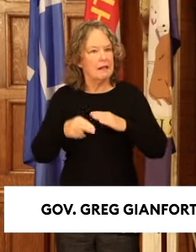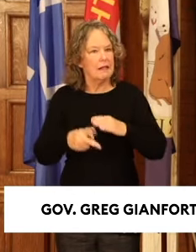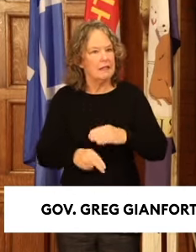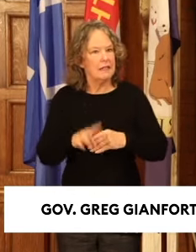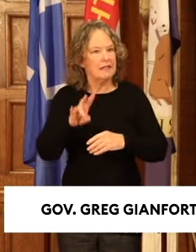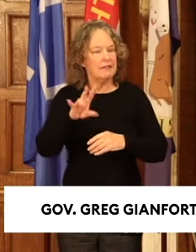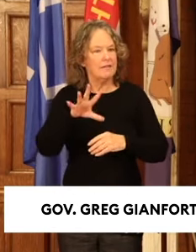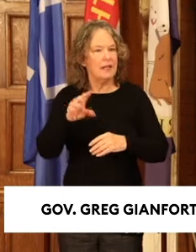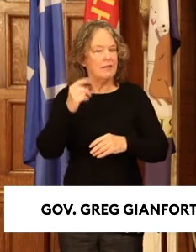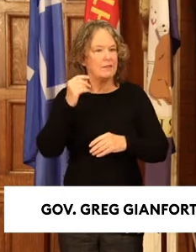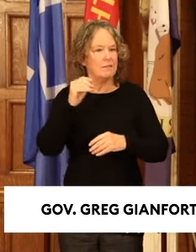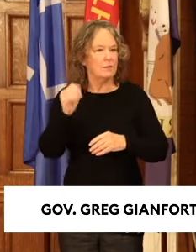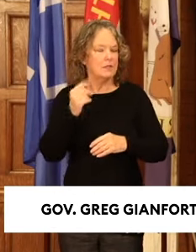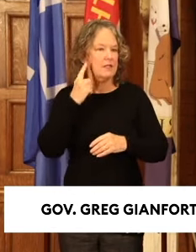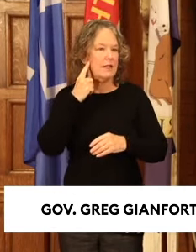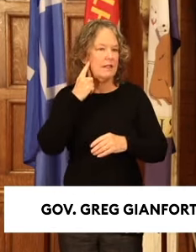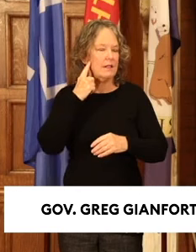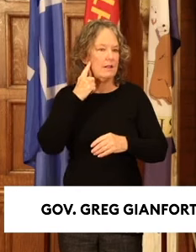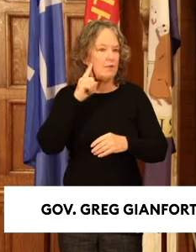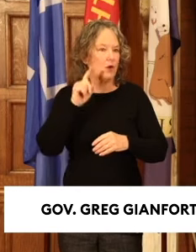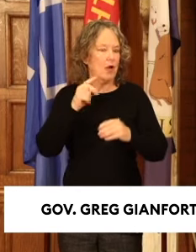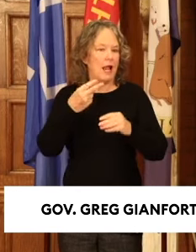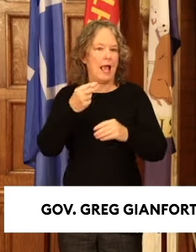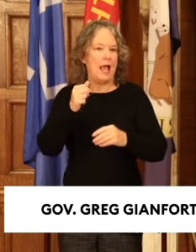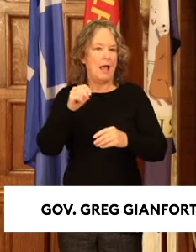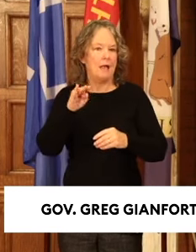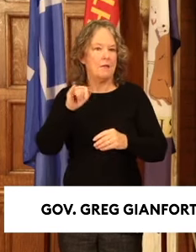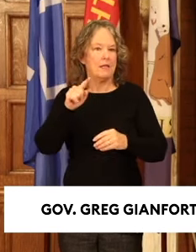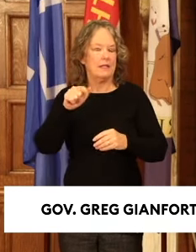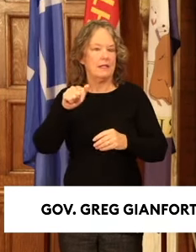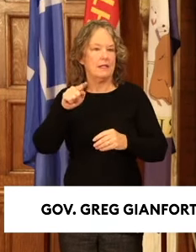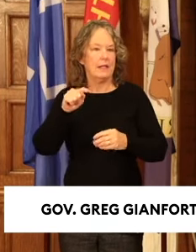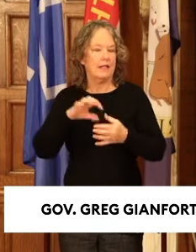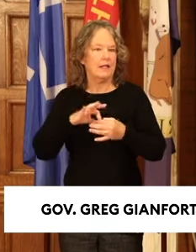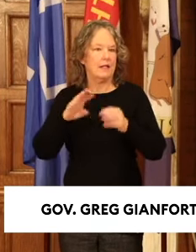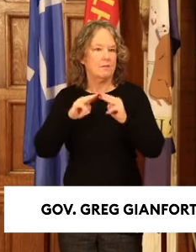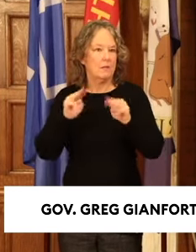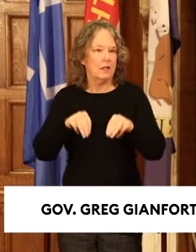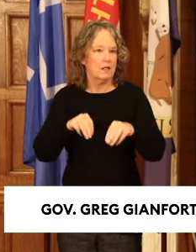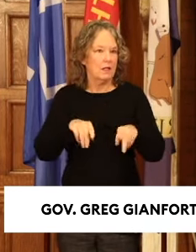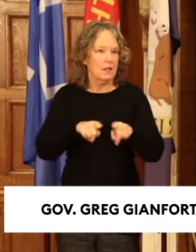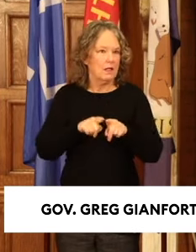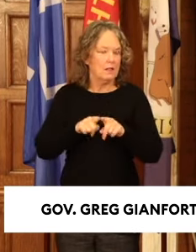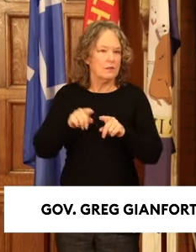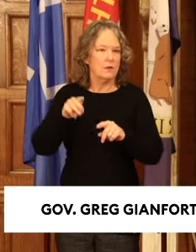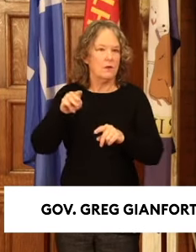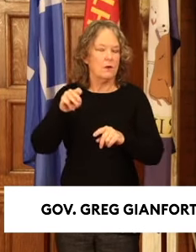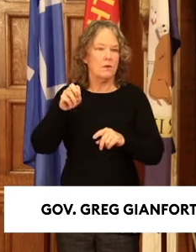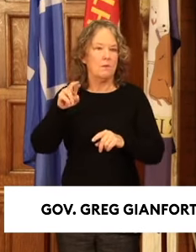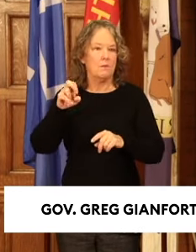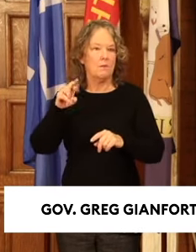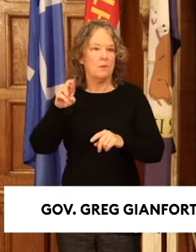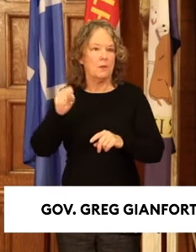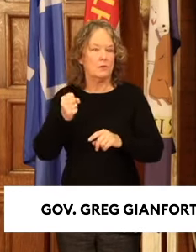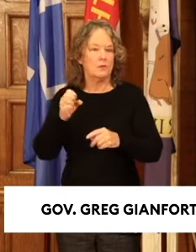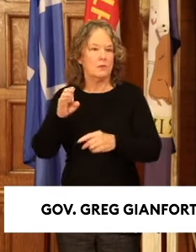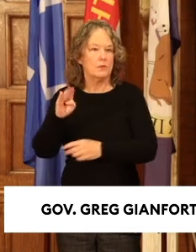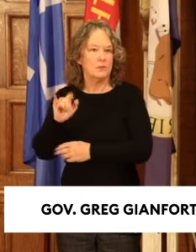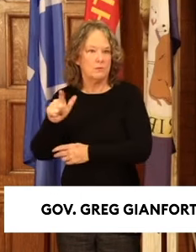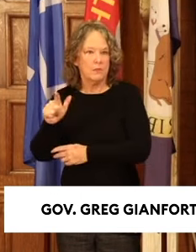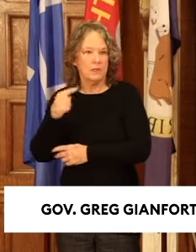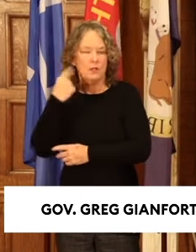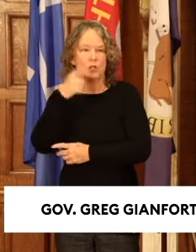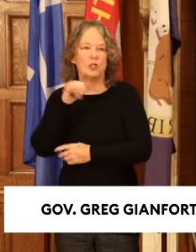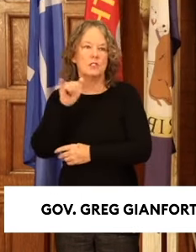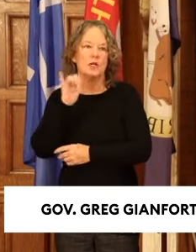for Habitat Montana, which a lot of conservation groups have been speaking out against. And then there's a hearing today for Representative Mercer's bill that would, looks like,